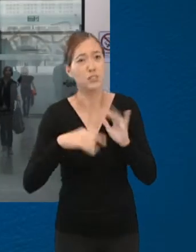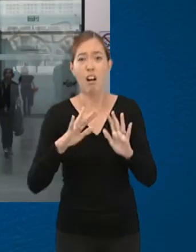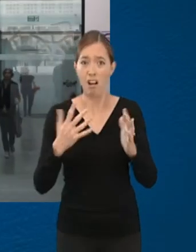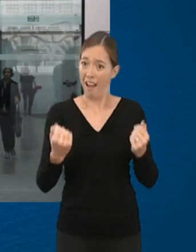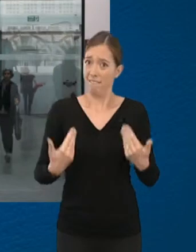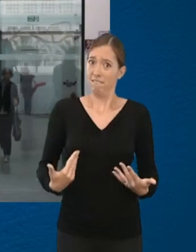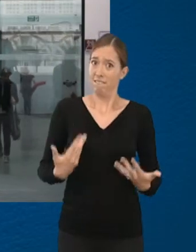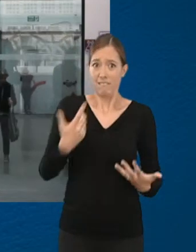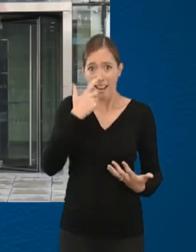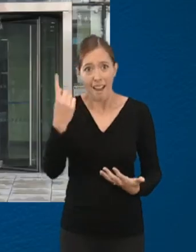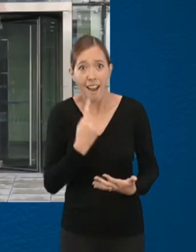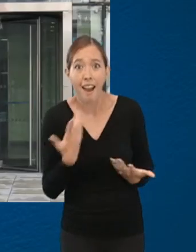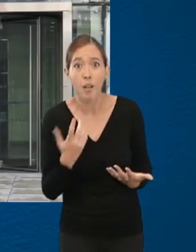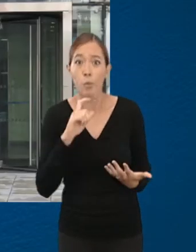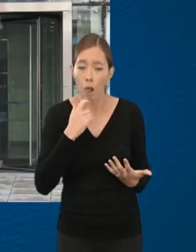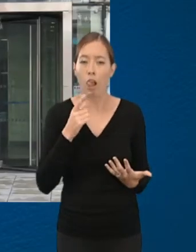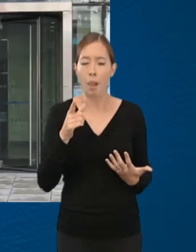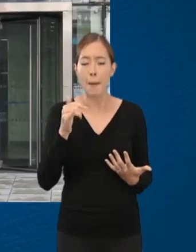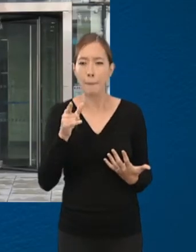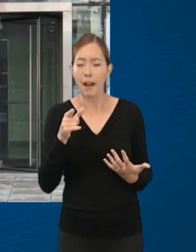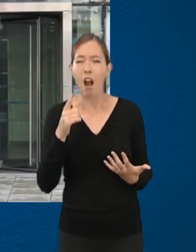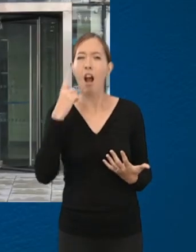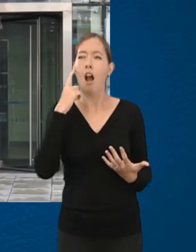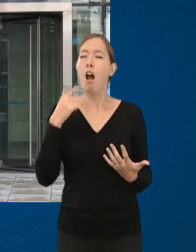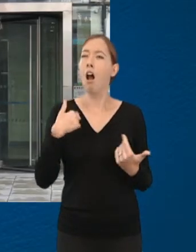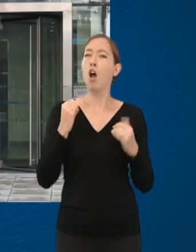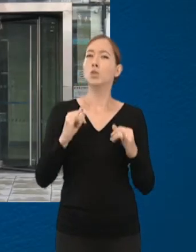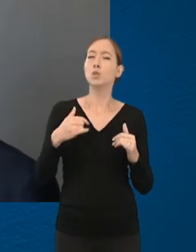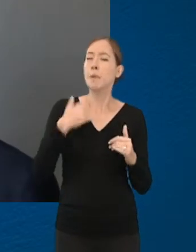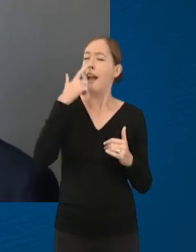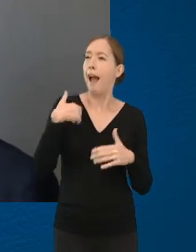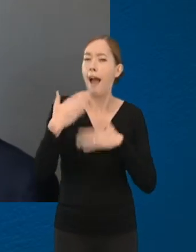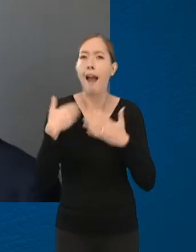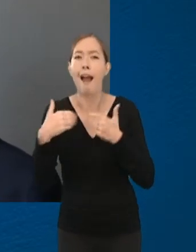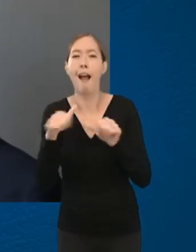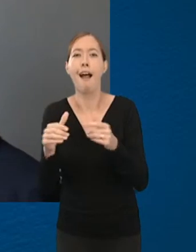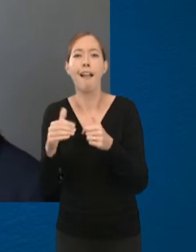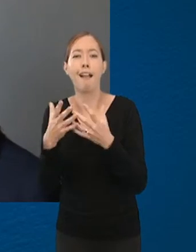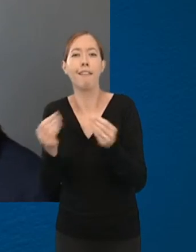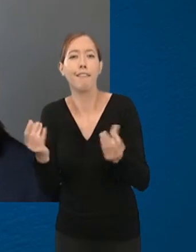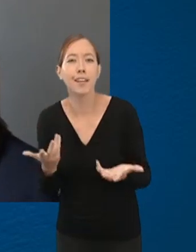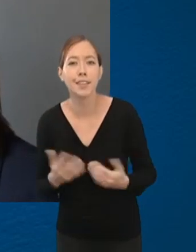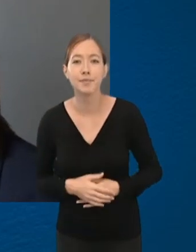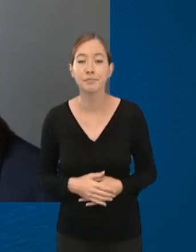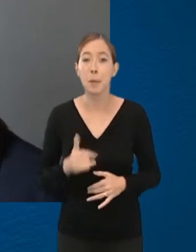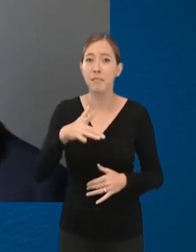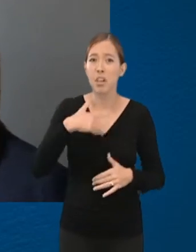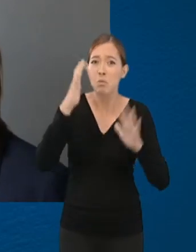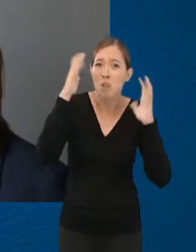really help to put things into perspective for you and help you see a new way forward. If you're feeling worried or upset, it's important to come and talk to